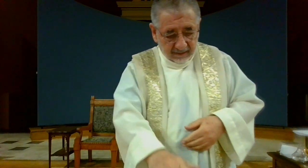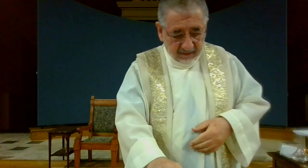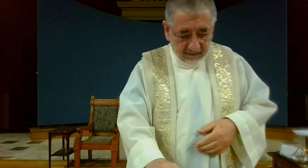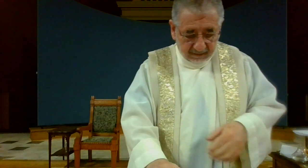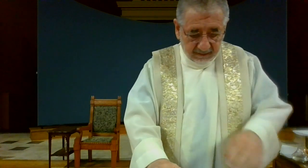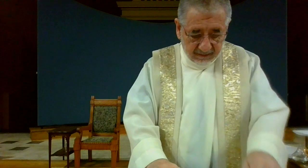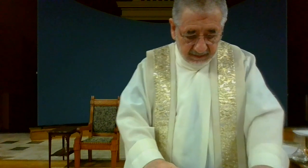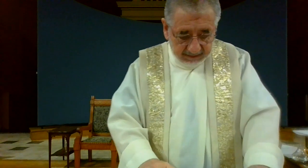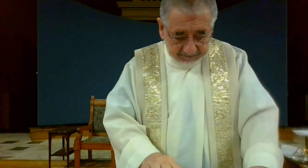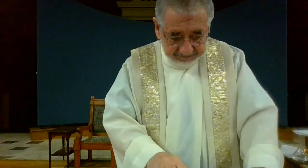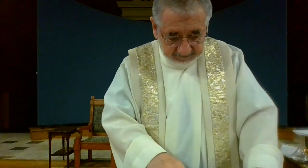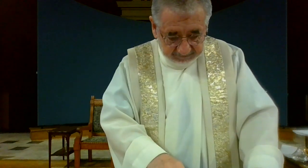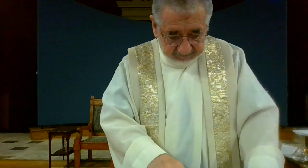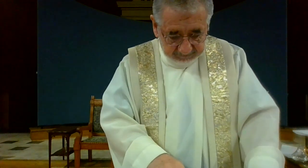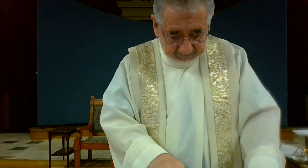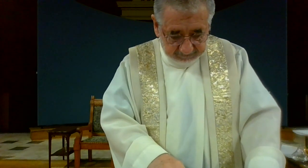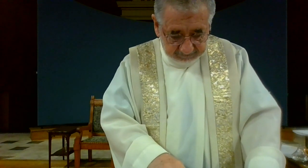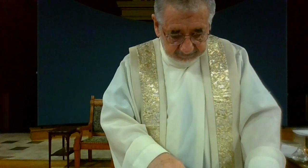We had